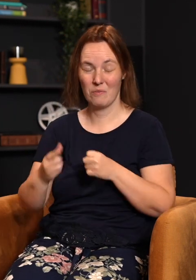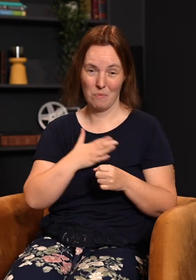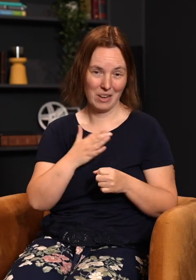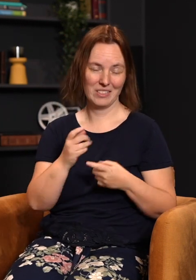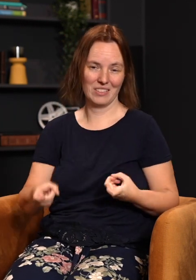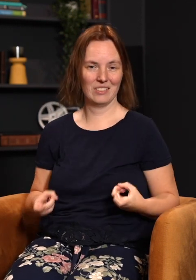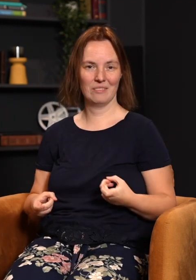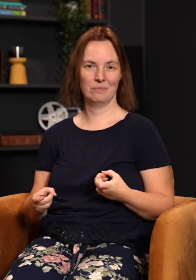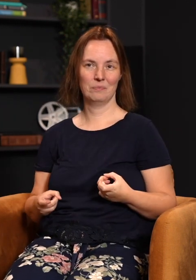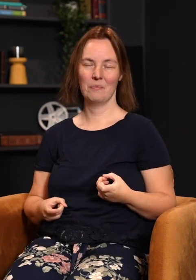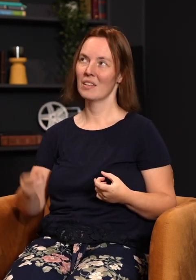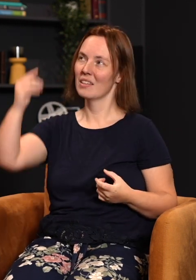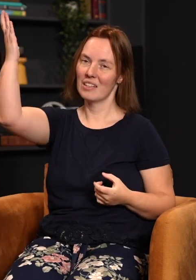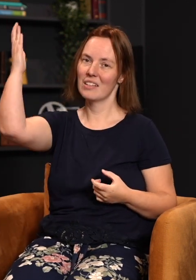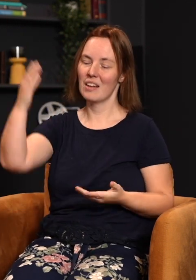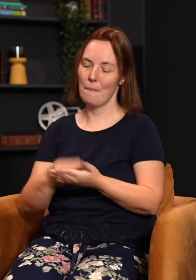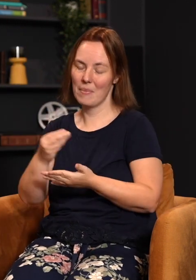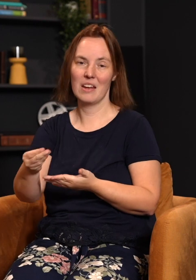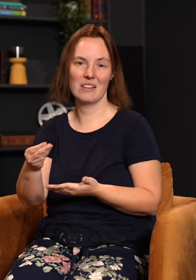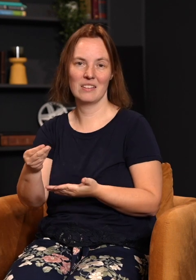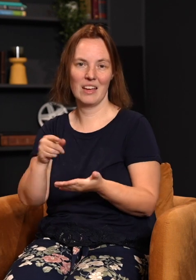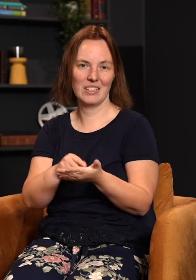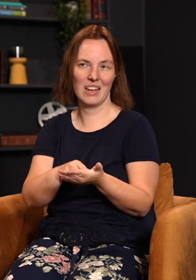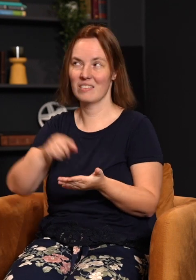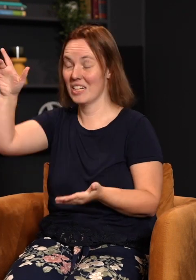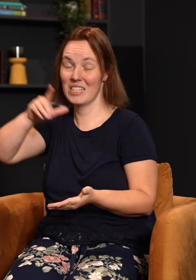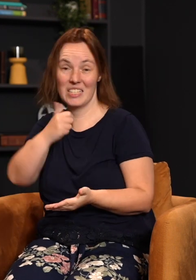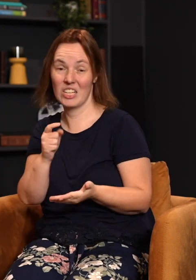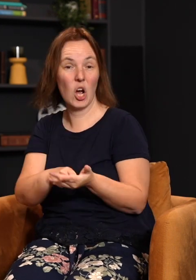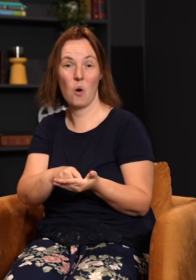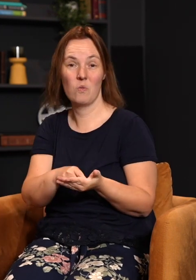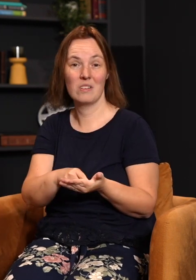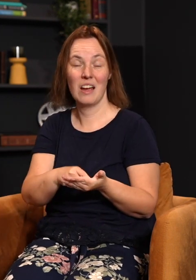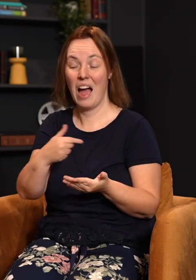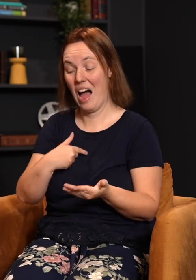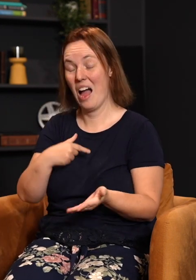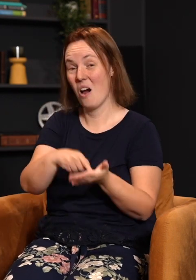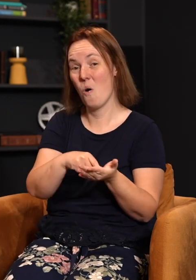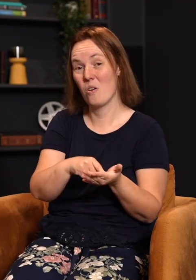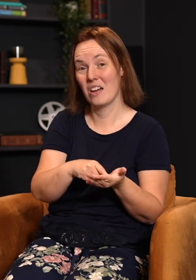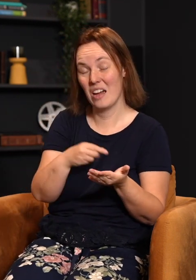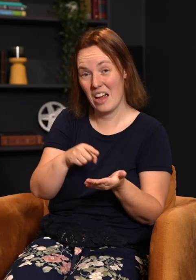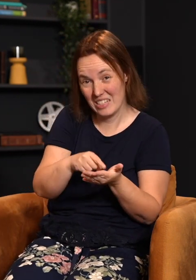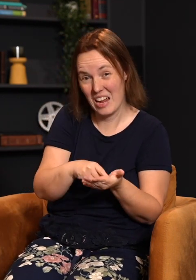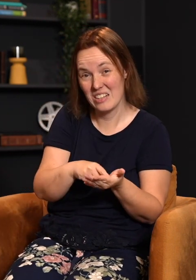We used to sing a song many years ago that he paid a debt that he did not owe. I owed a debt